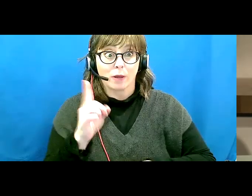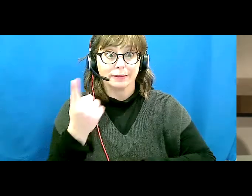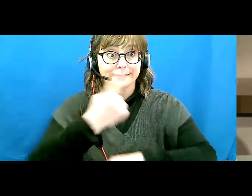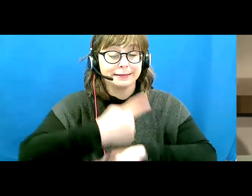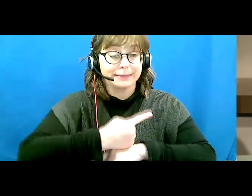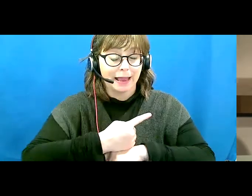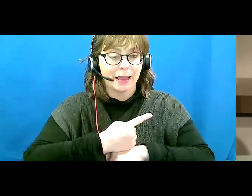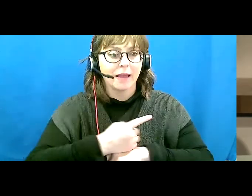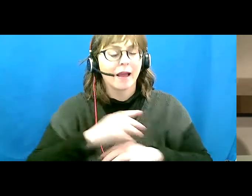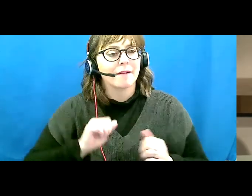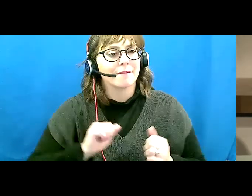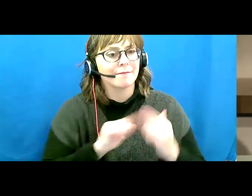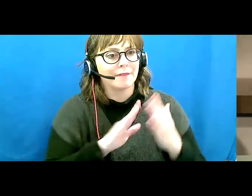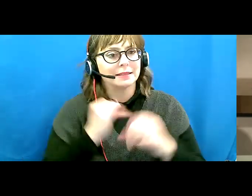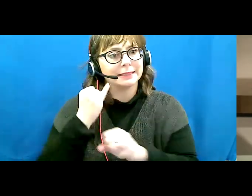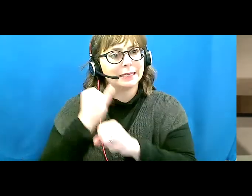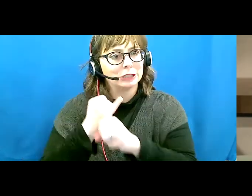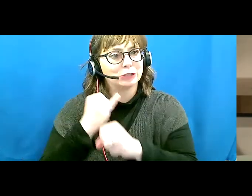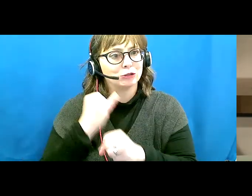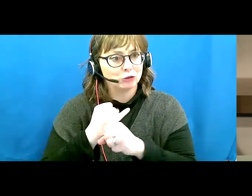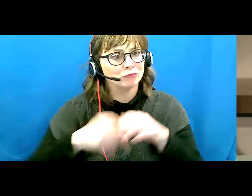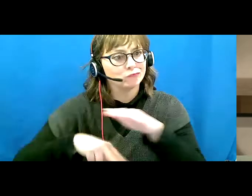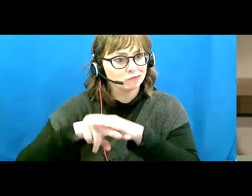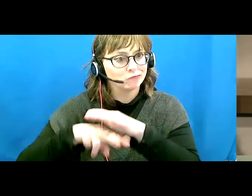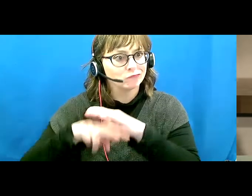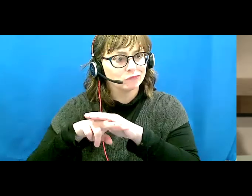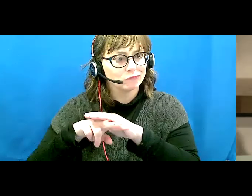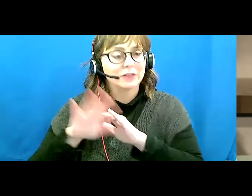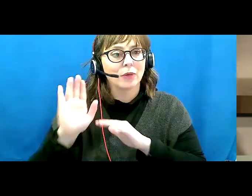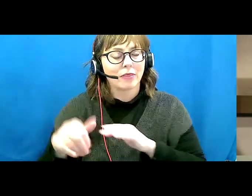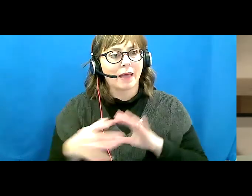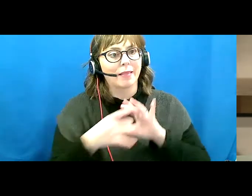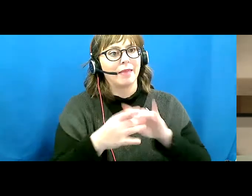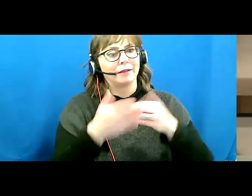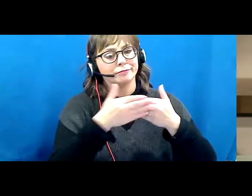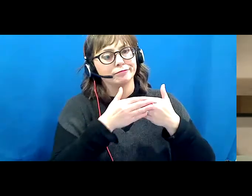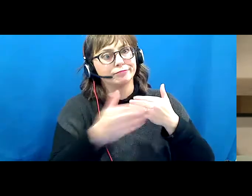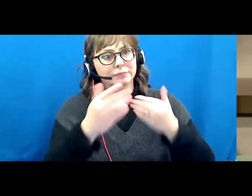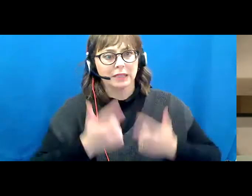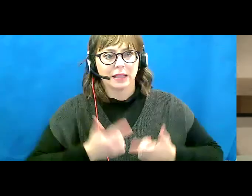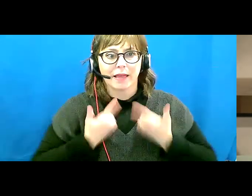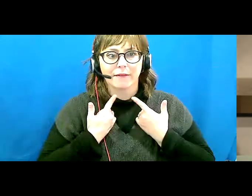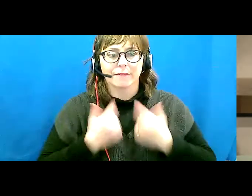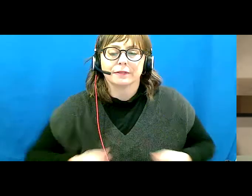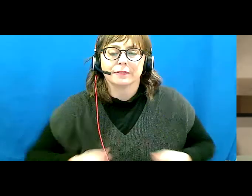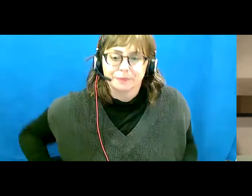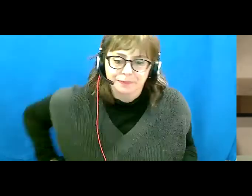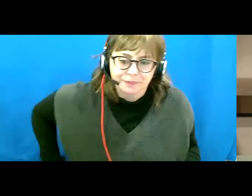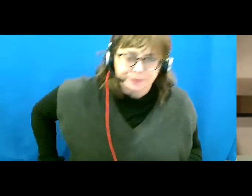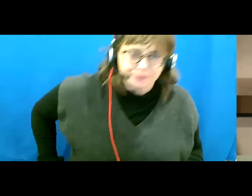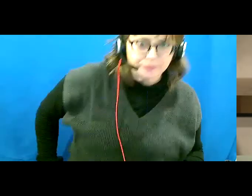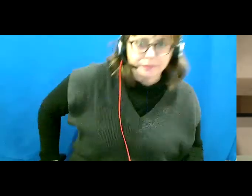which, sorry, was perhaps a bellwether for what I was going to have to deal with for the rest of my life. I should preface this essay